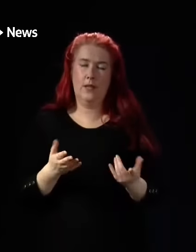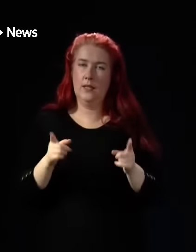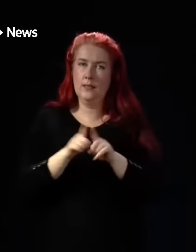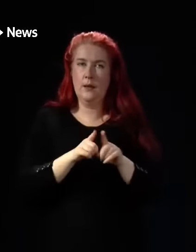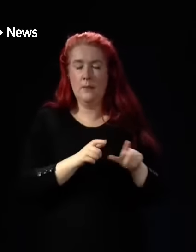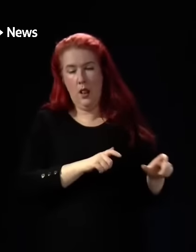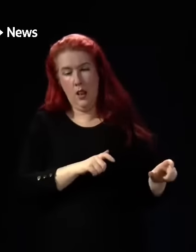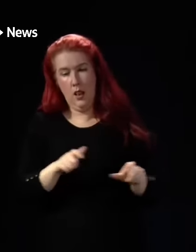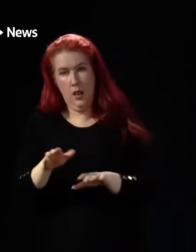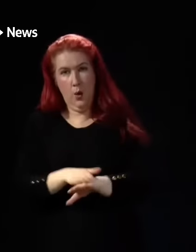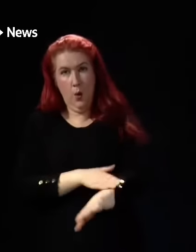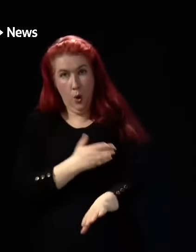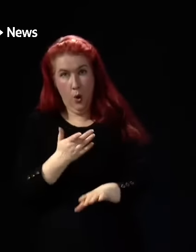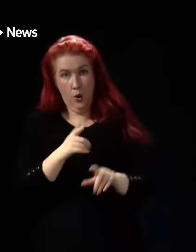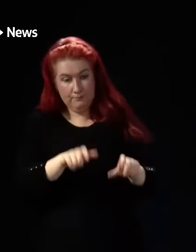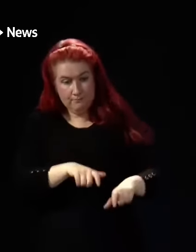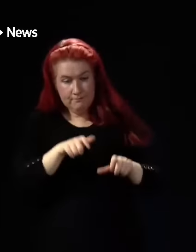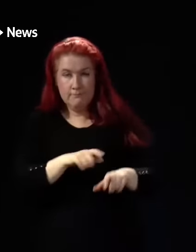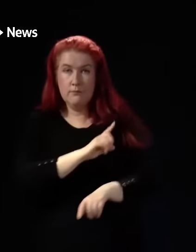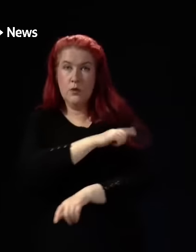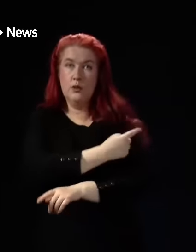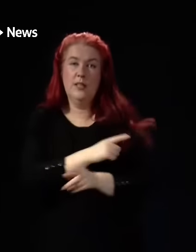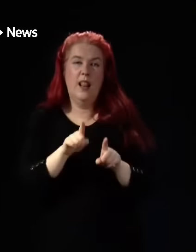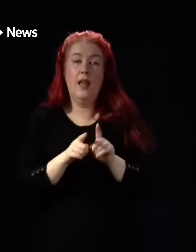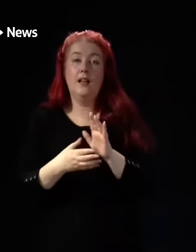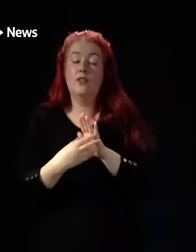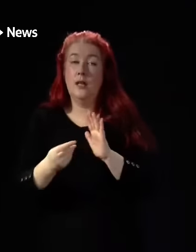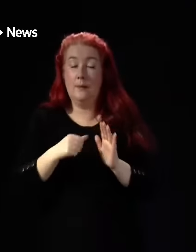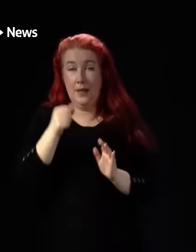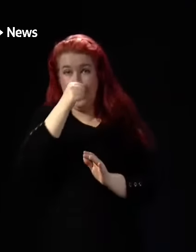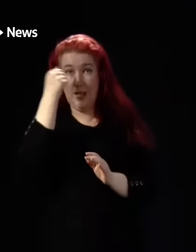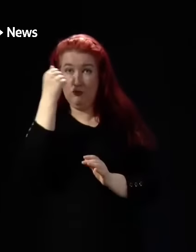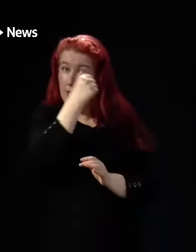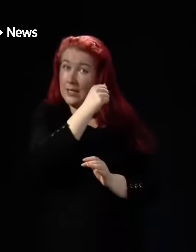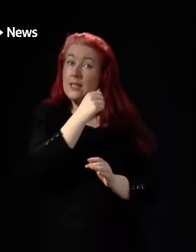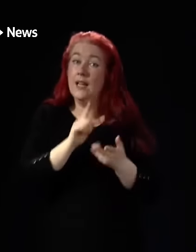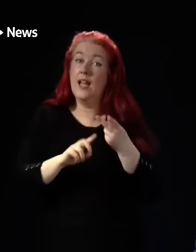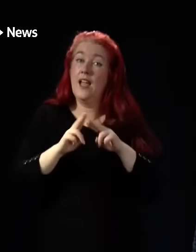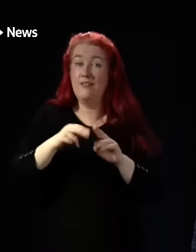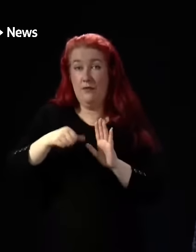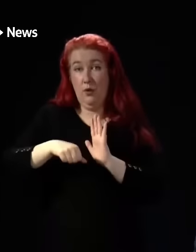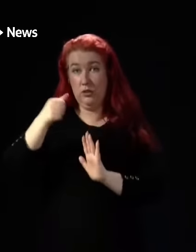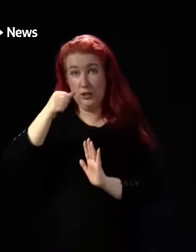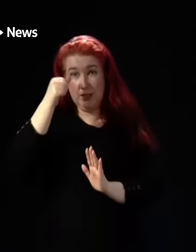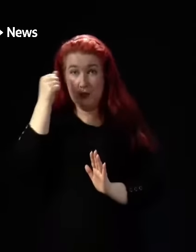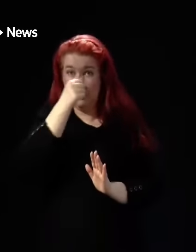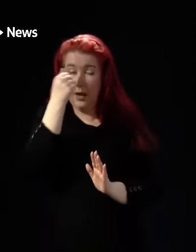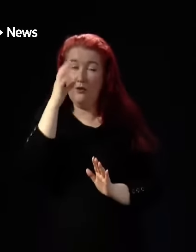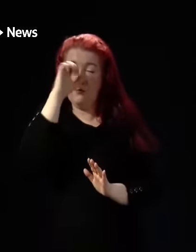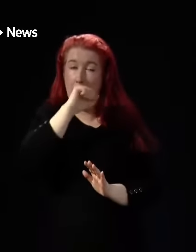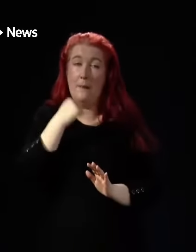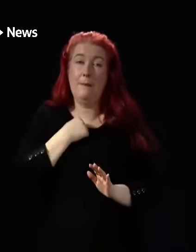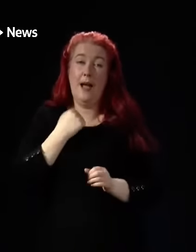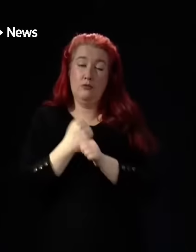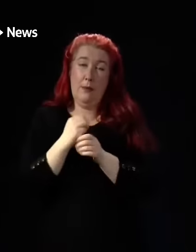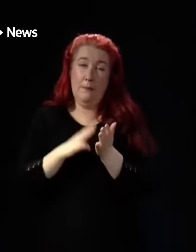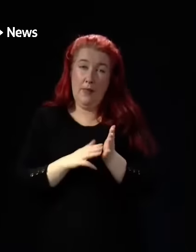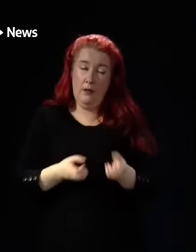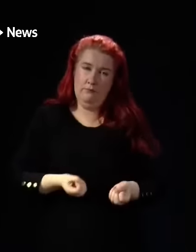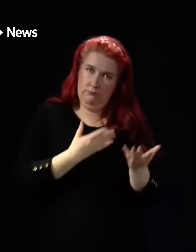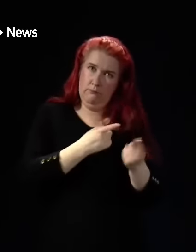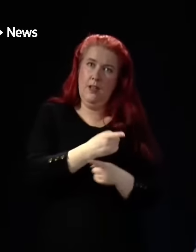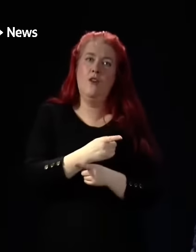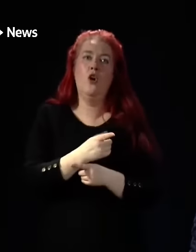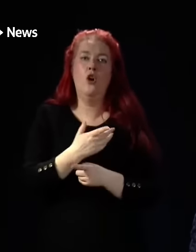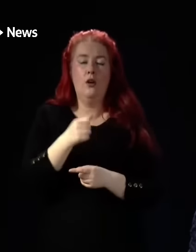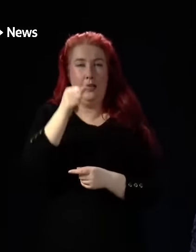hospital for some procedures – cataracts, for example – I vividly remember more than 20 years ago now my gran being in hospital for cataracts. She was in